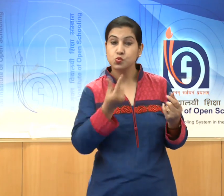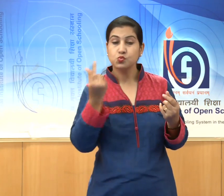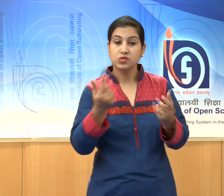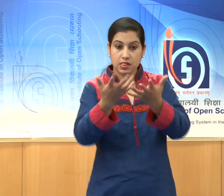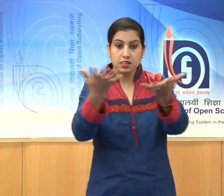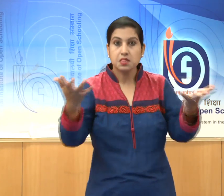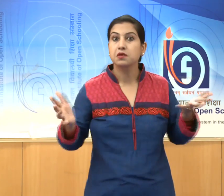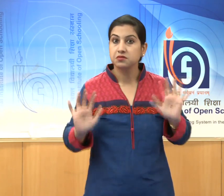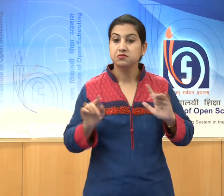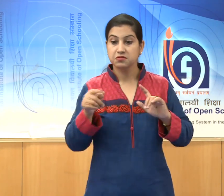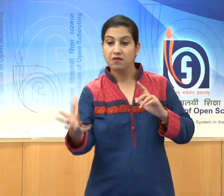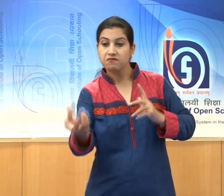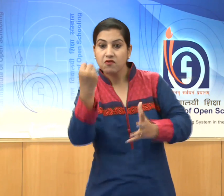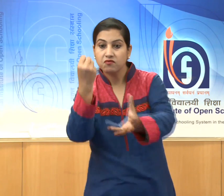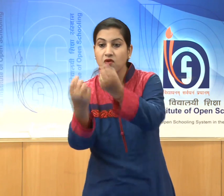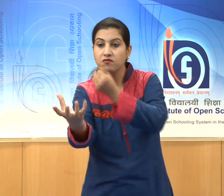objects.